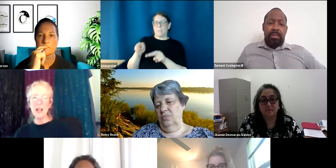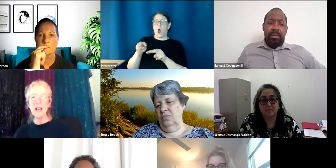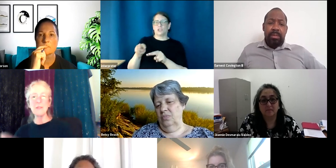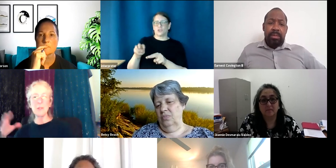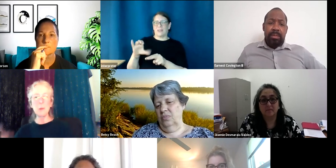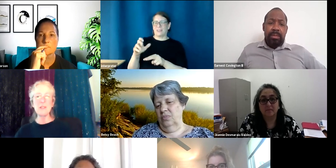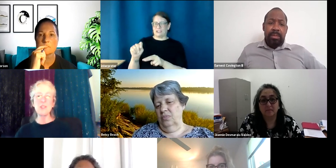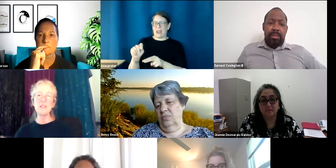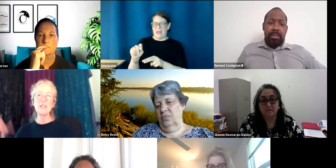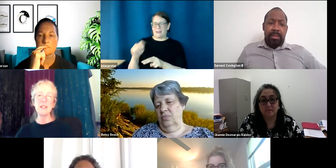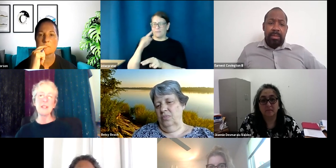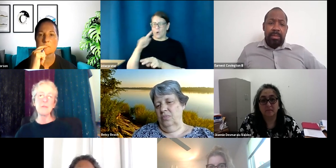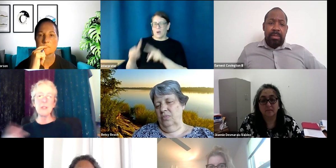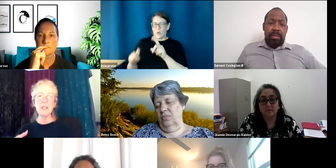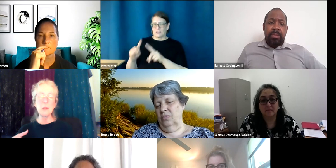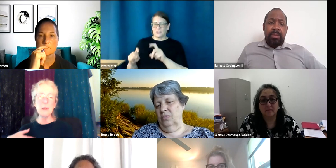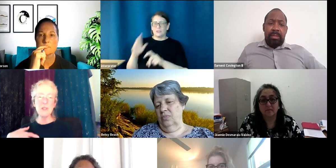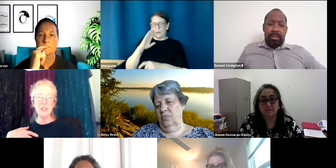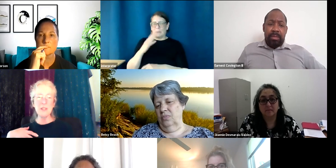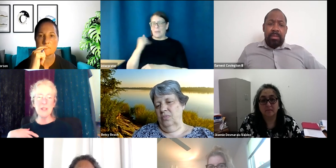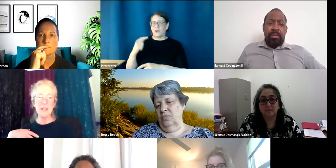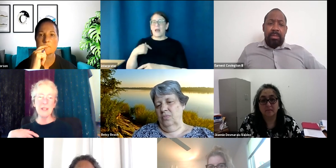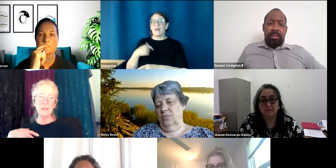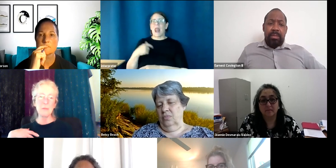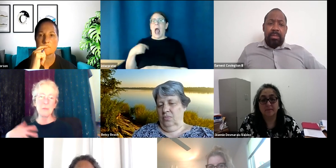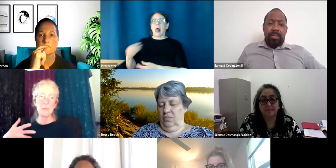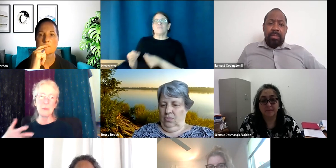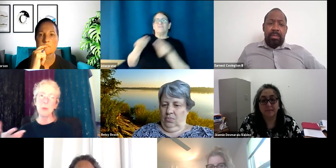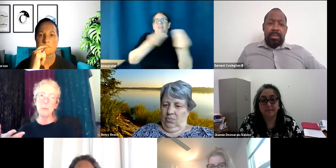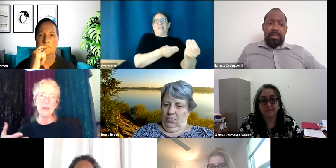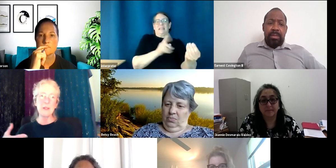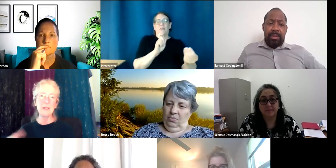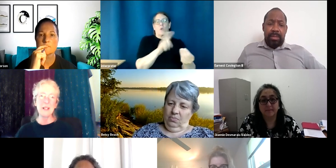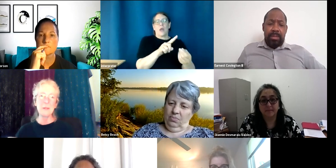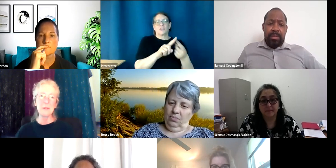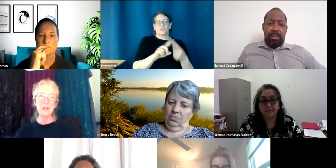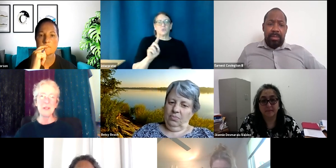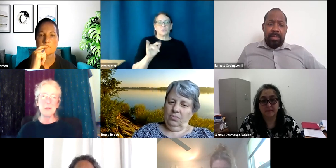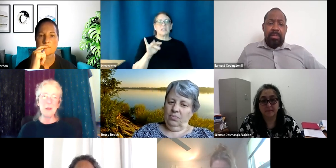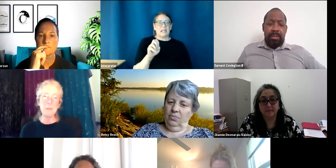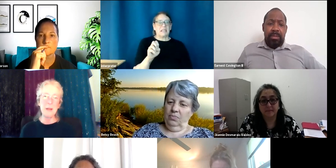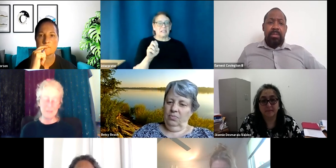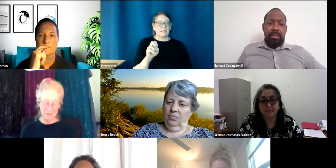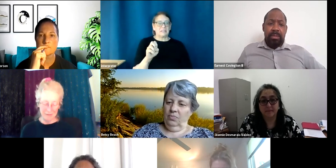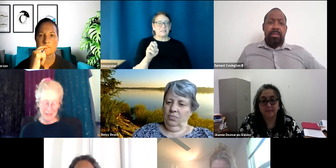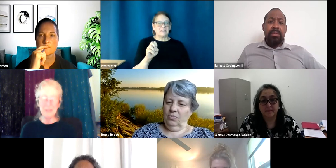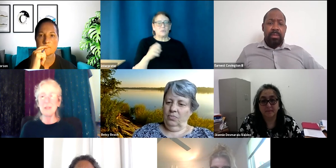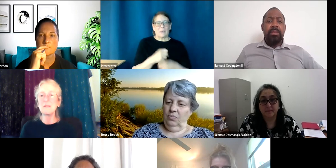chat for questions and then feeding what the questions I think would work better. uh, otherwise it might, I don't know.